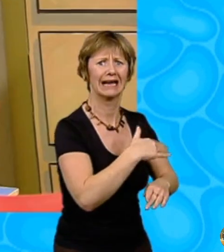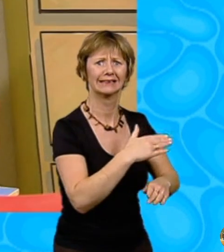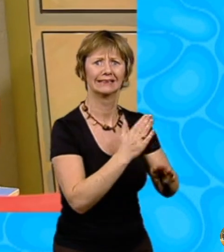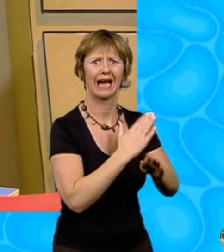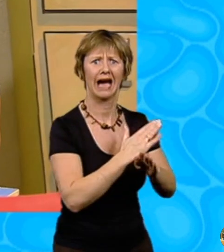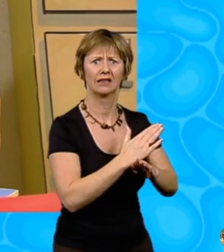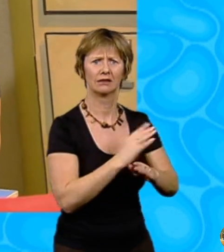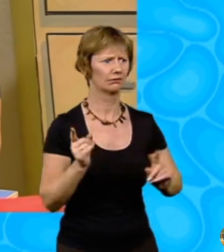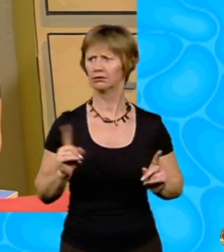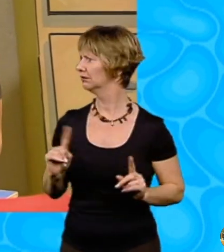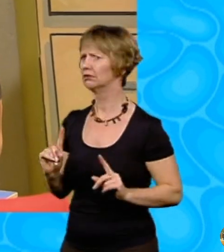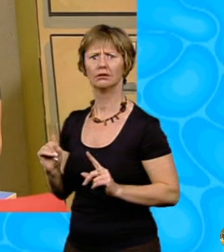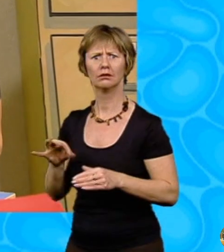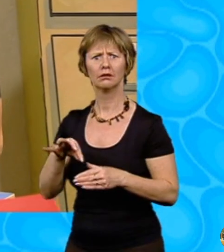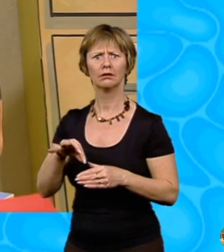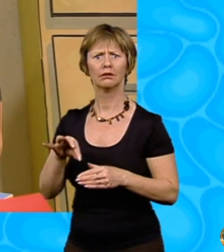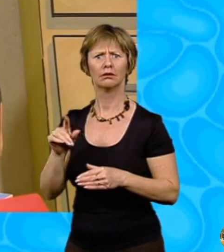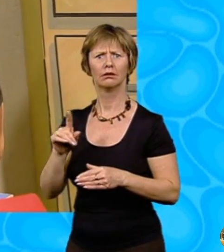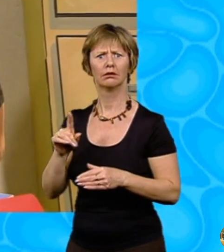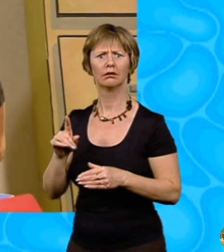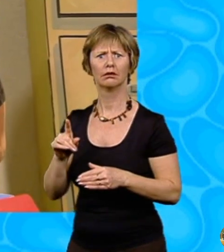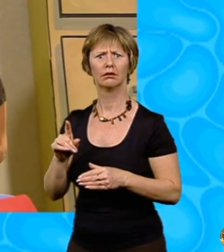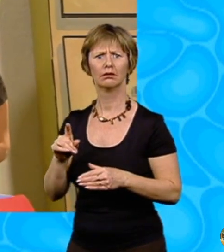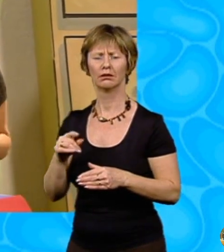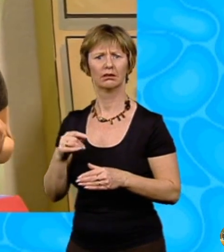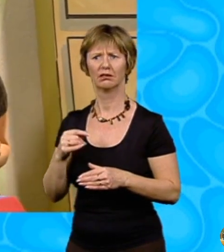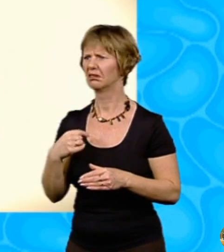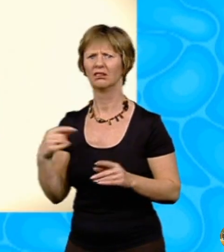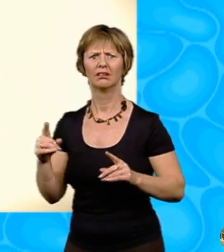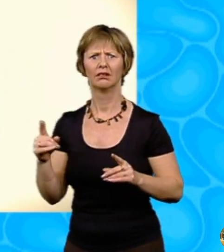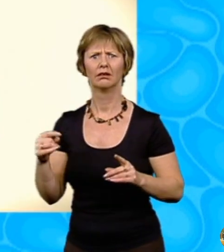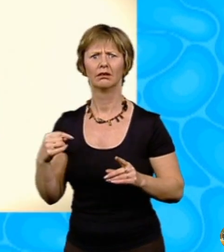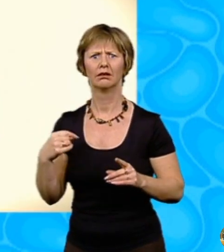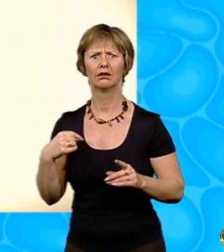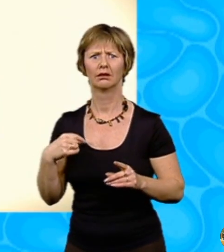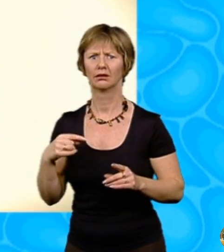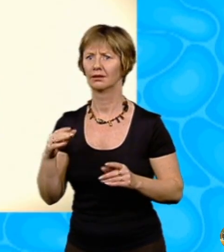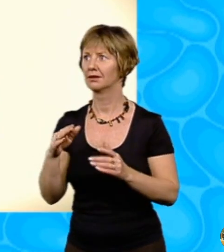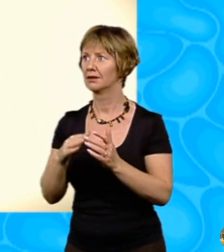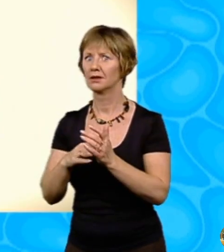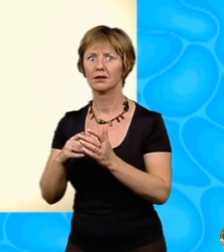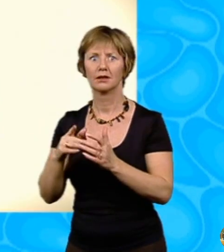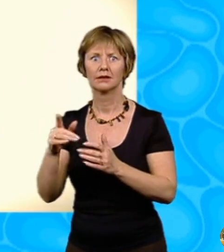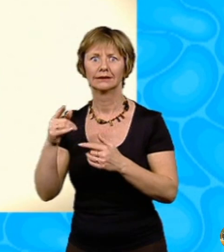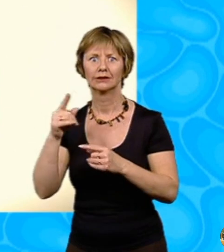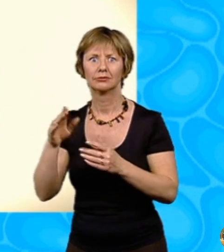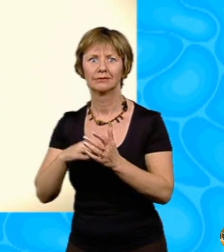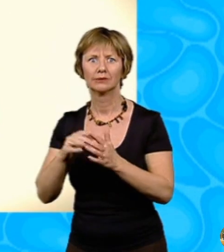What's the matter? I asked. But I didn't get any further. Miss Porter suddenly sprang to her feet, eyes wide and